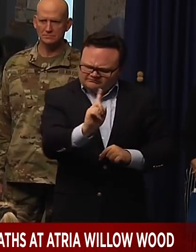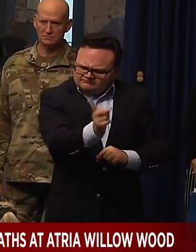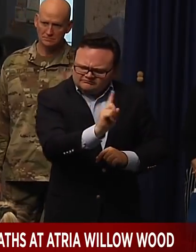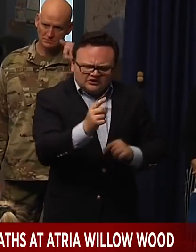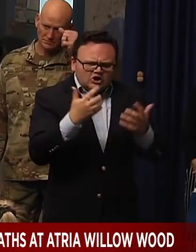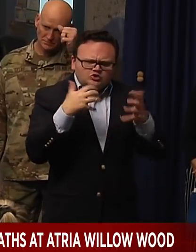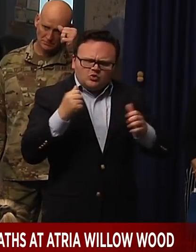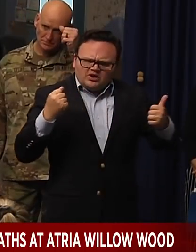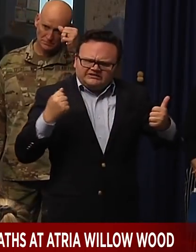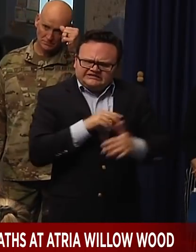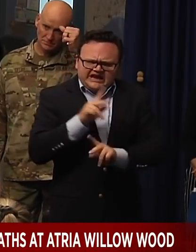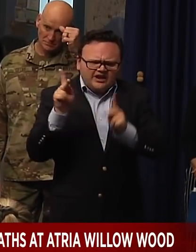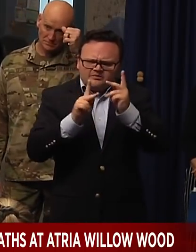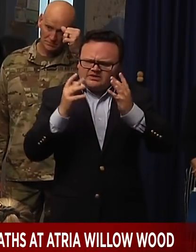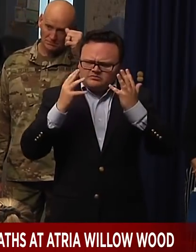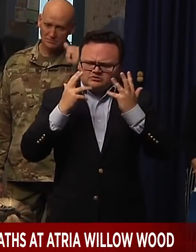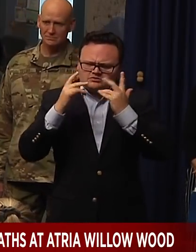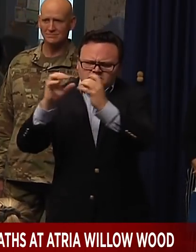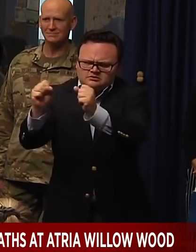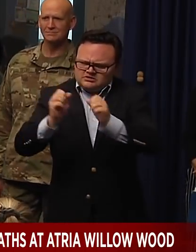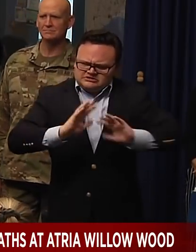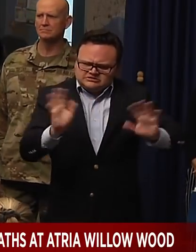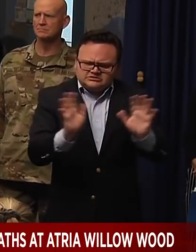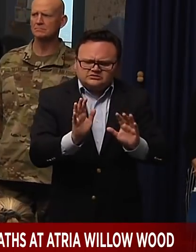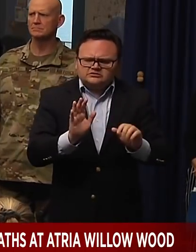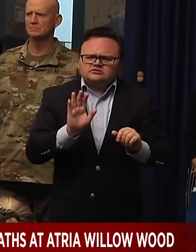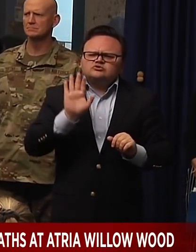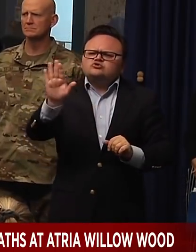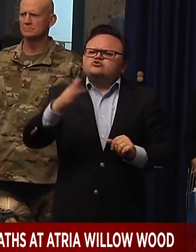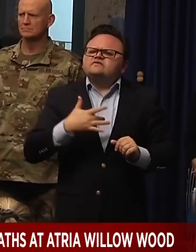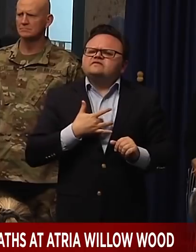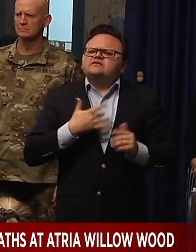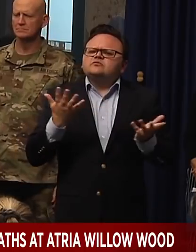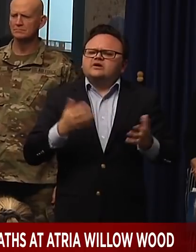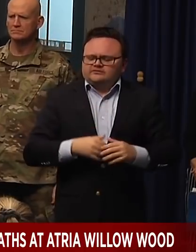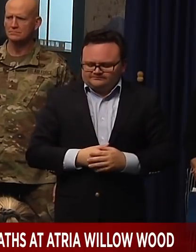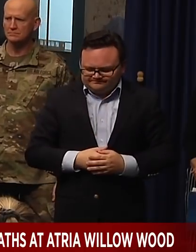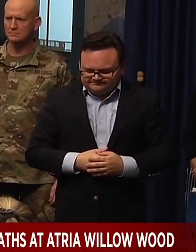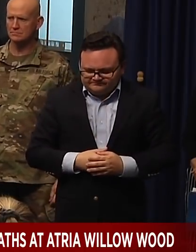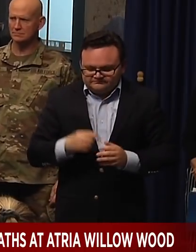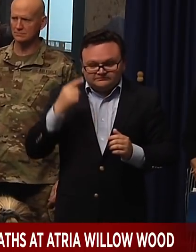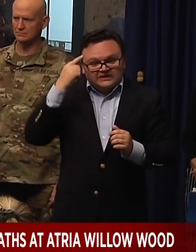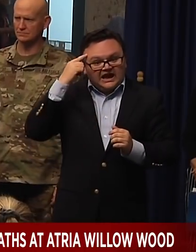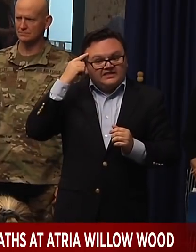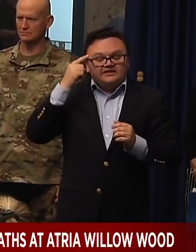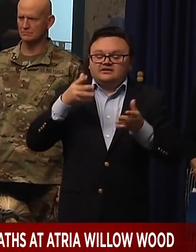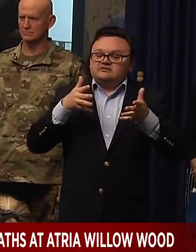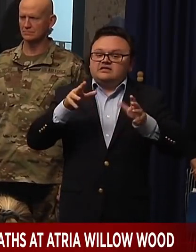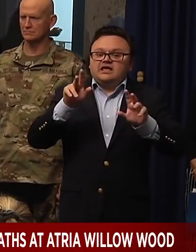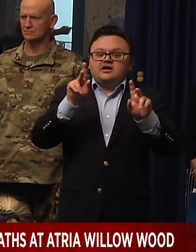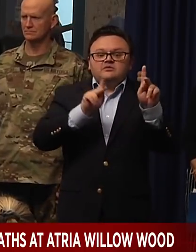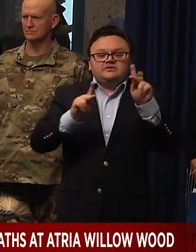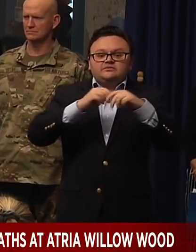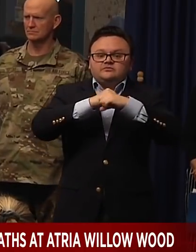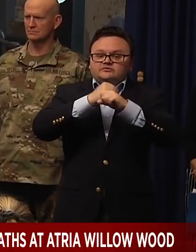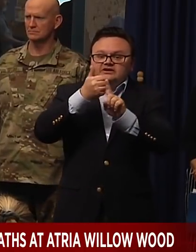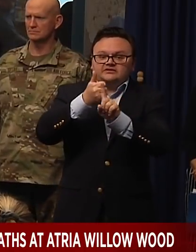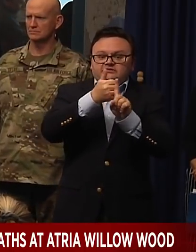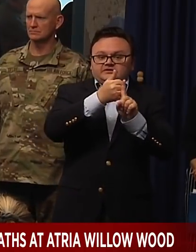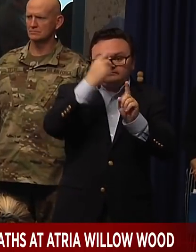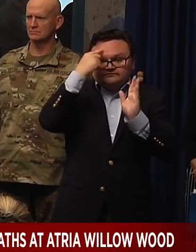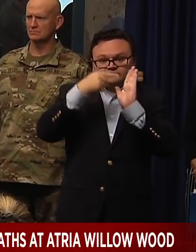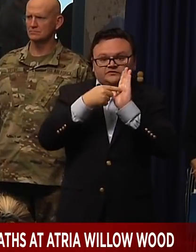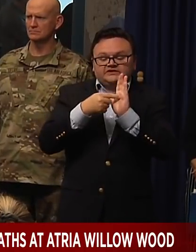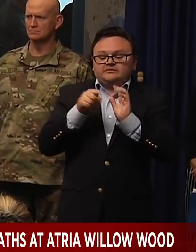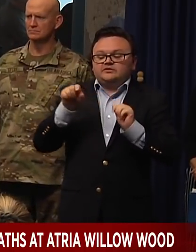don't want to scare the customers. Do you want to weigh in on that? Look, I think people should be able to protect themselves. I mean, if you look what South Korea did,